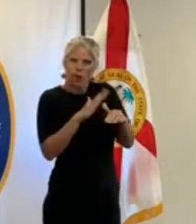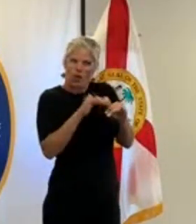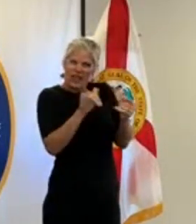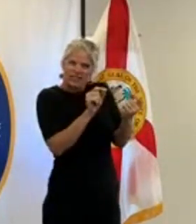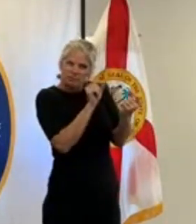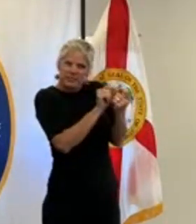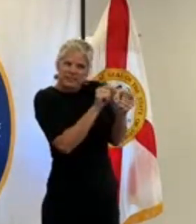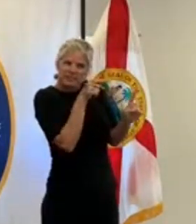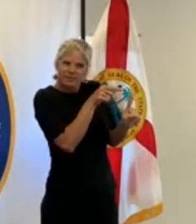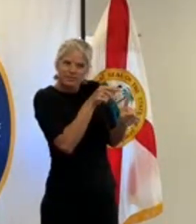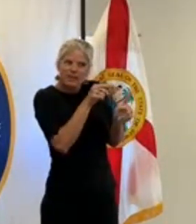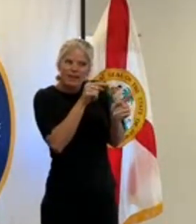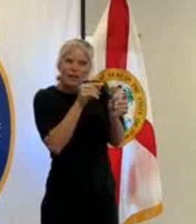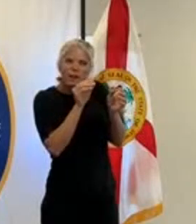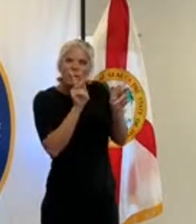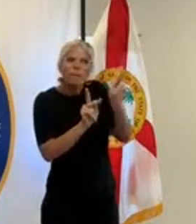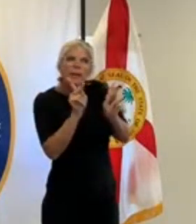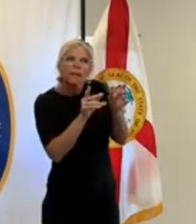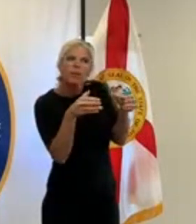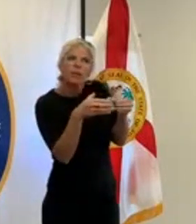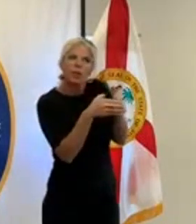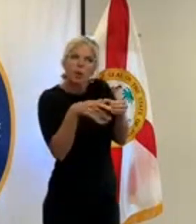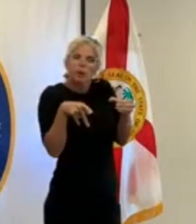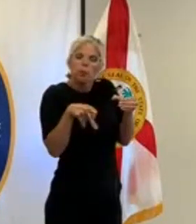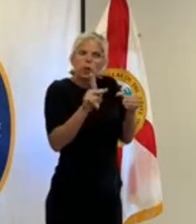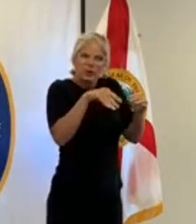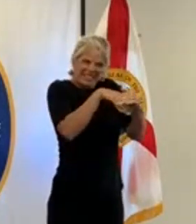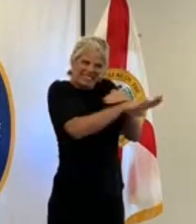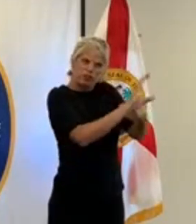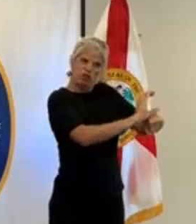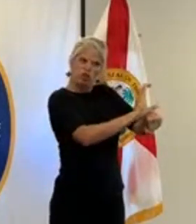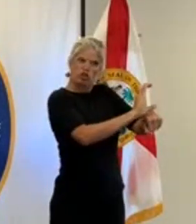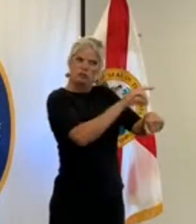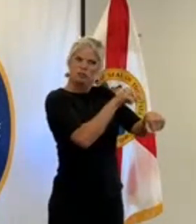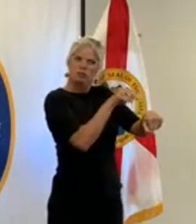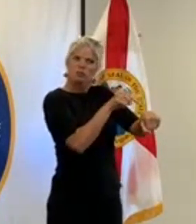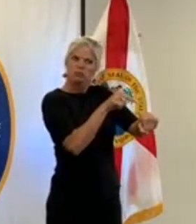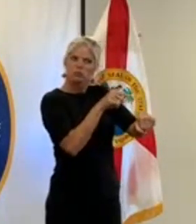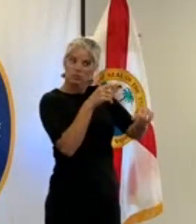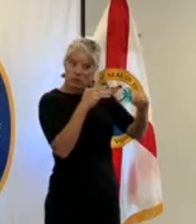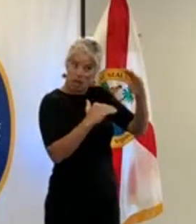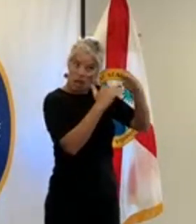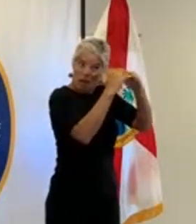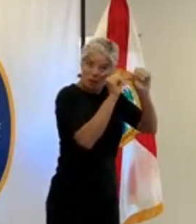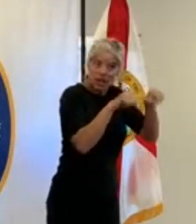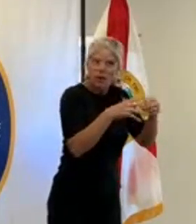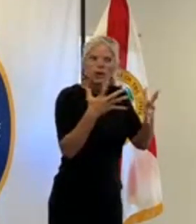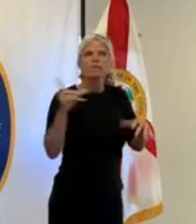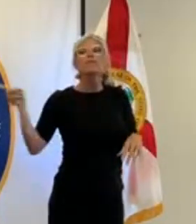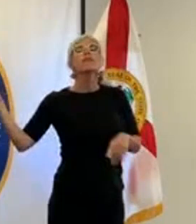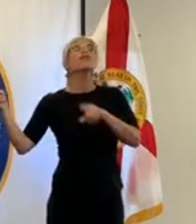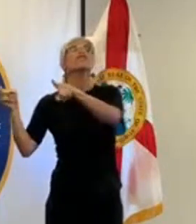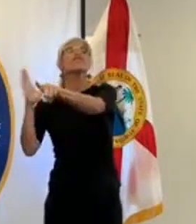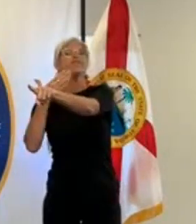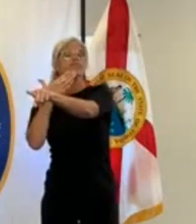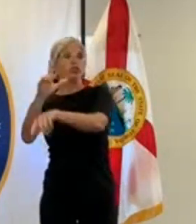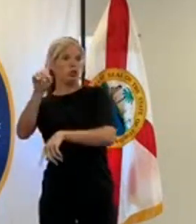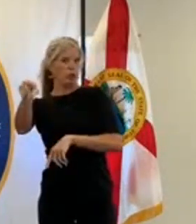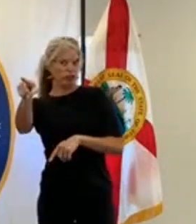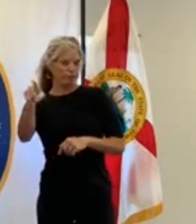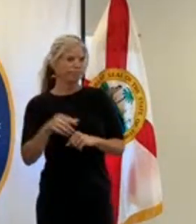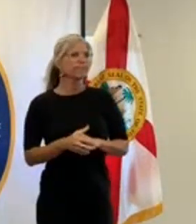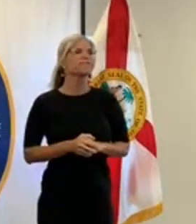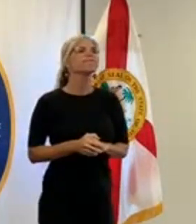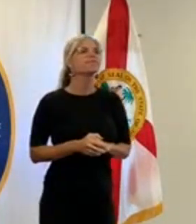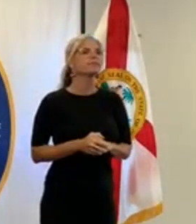are about to be in the church or can churches still have the max capacity that they can hold yeah that's a good question so we've really kind of